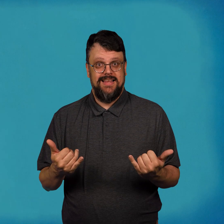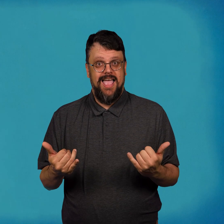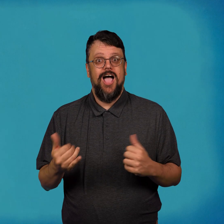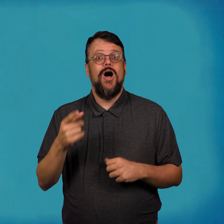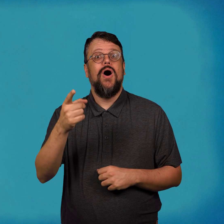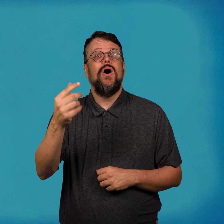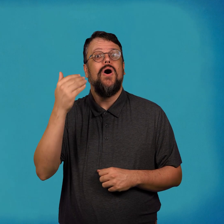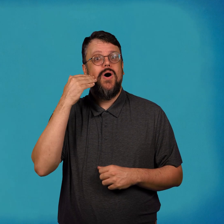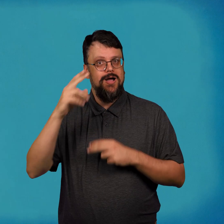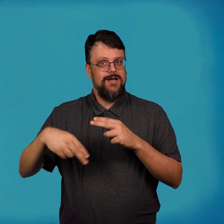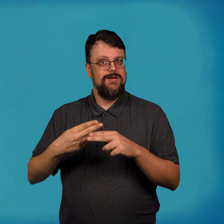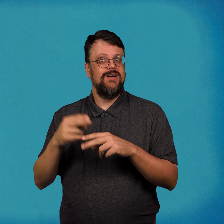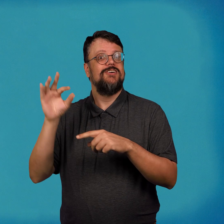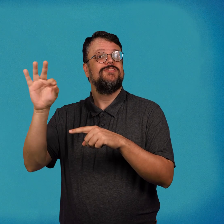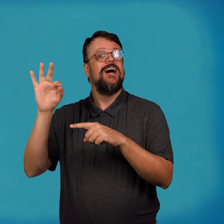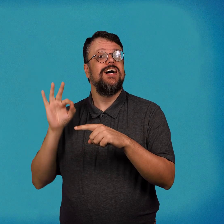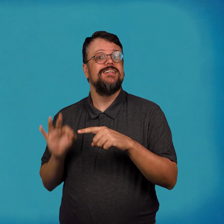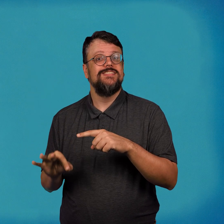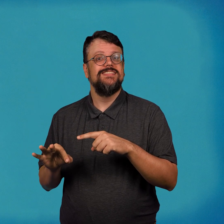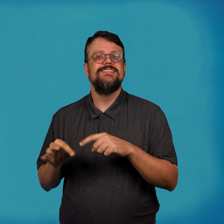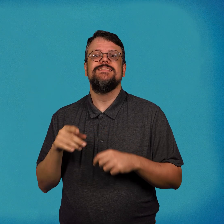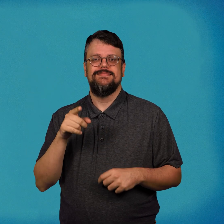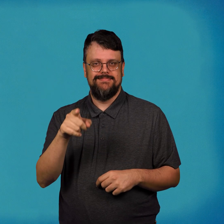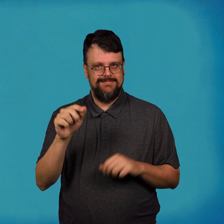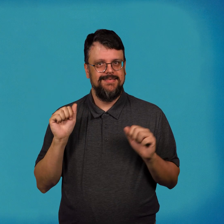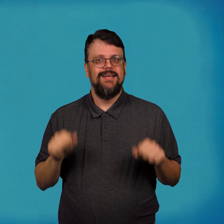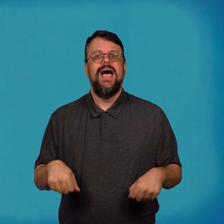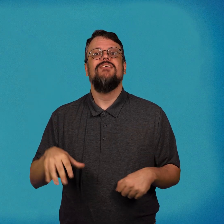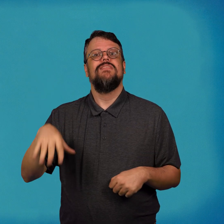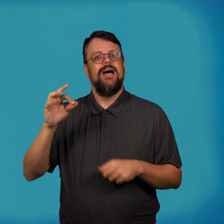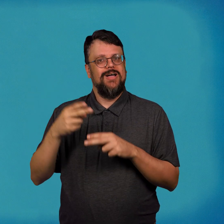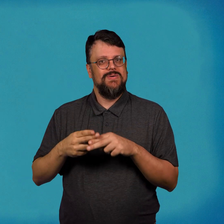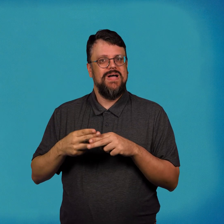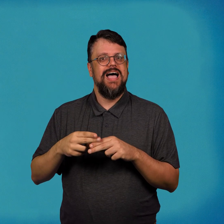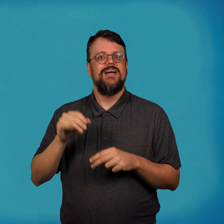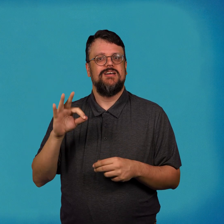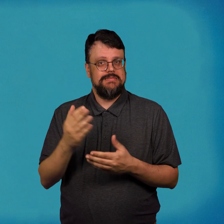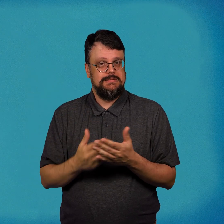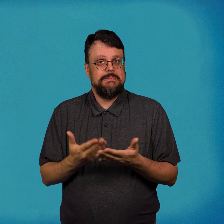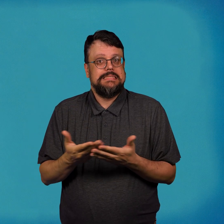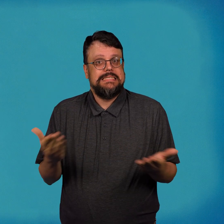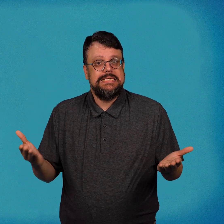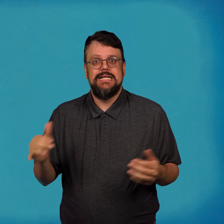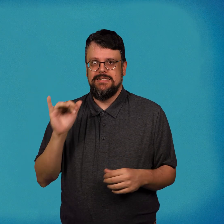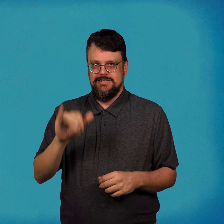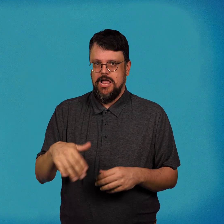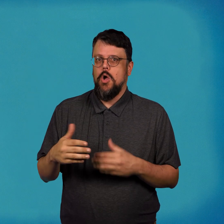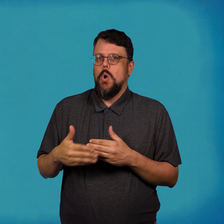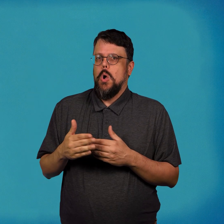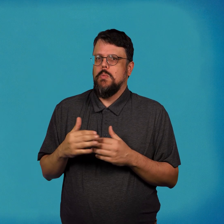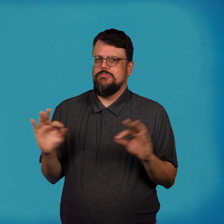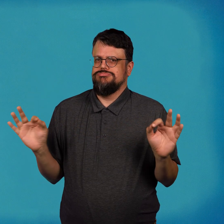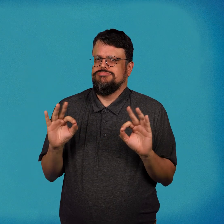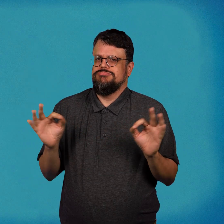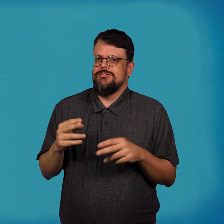Now that you know about fractions, you can find the weight of some things that weigh almost nothing at all.